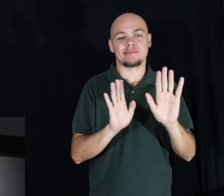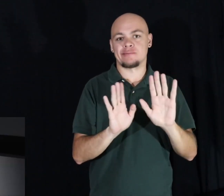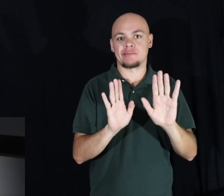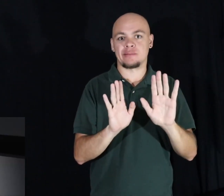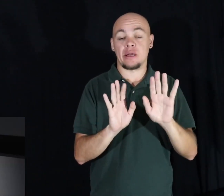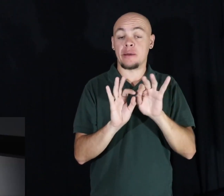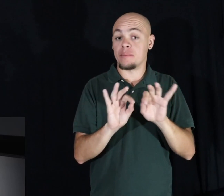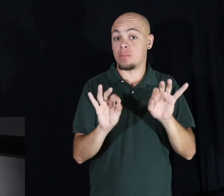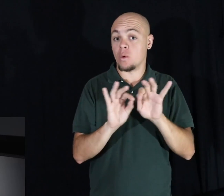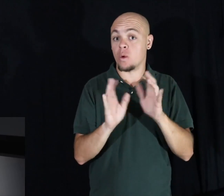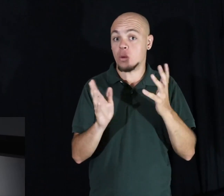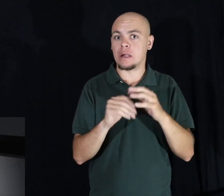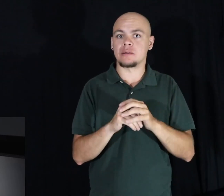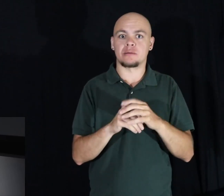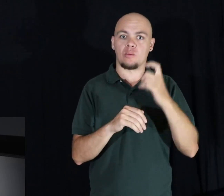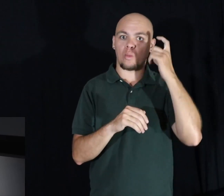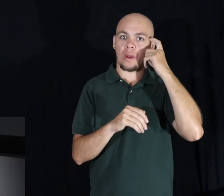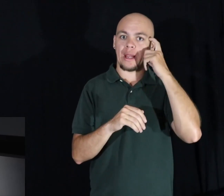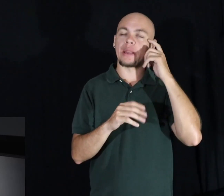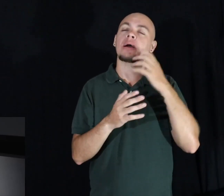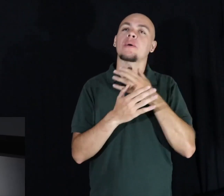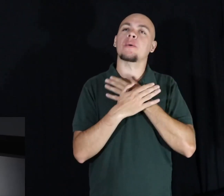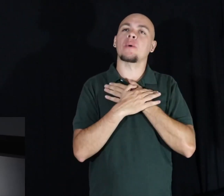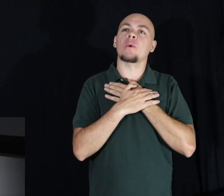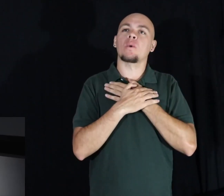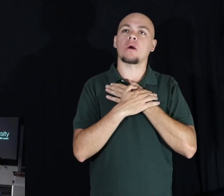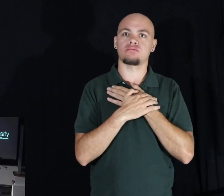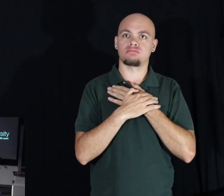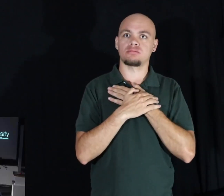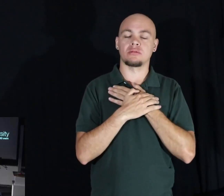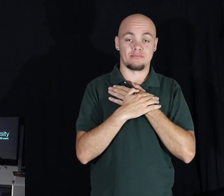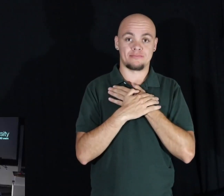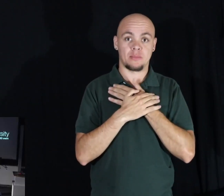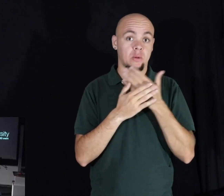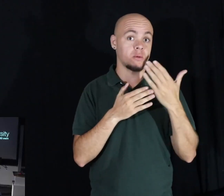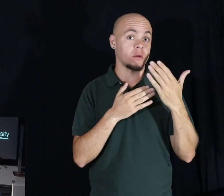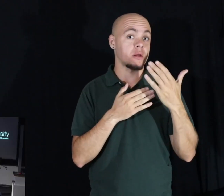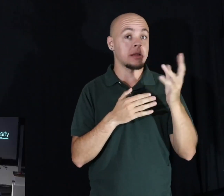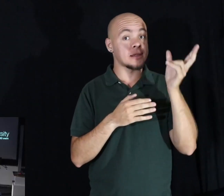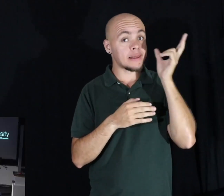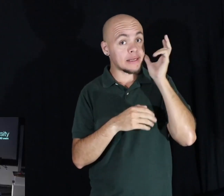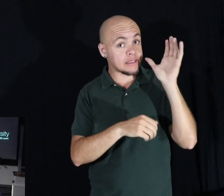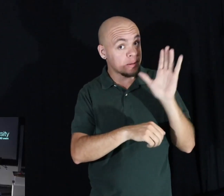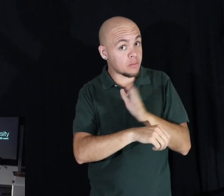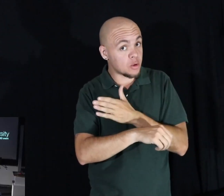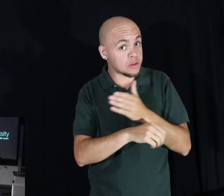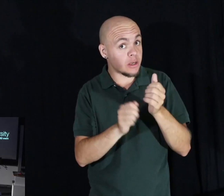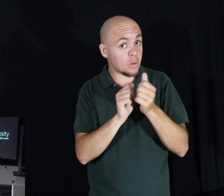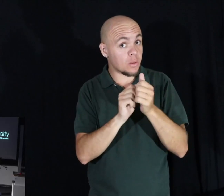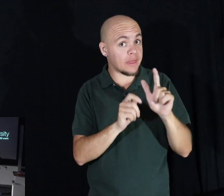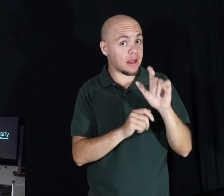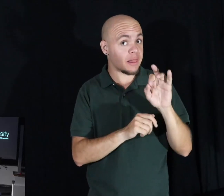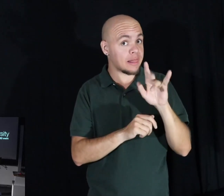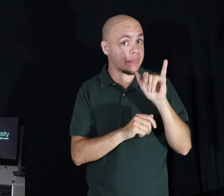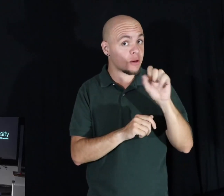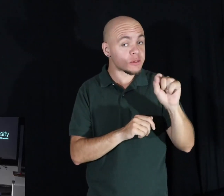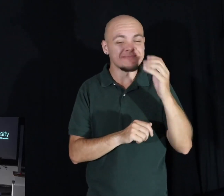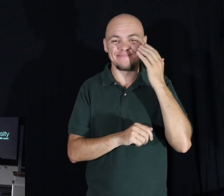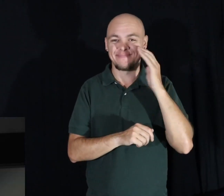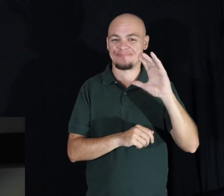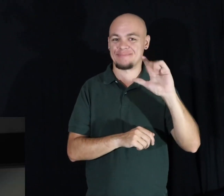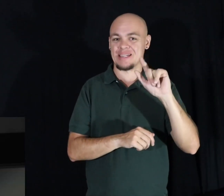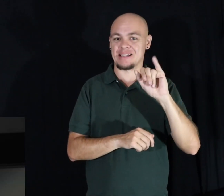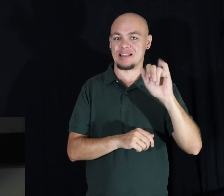The key is to get the brain into a state of relaxation, whether that's listening to music without lyrics, such as classical music,